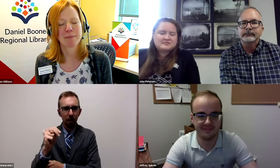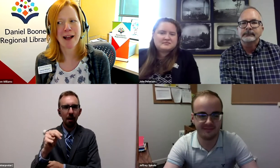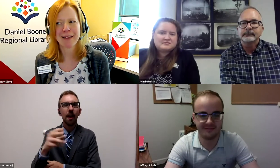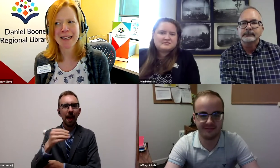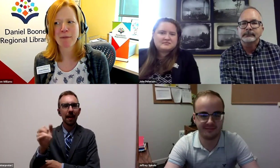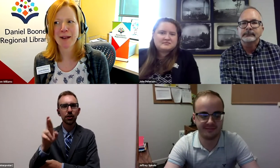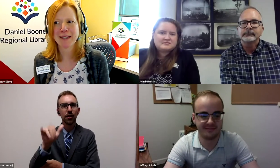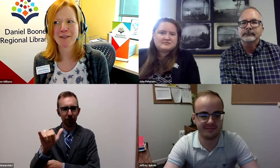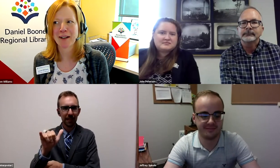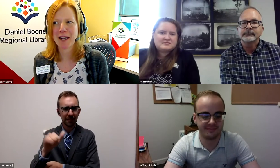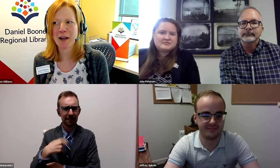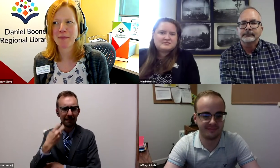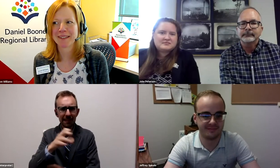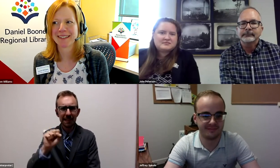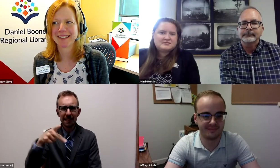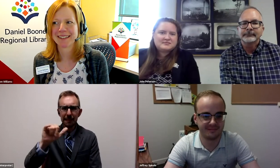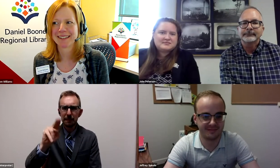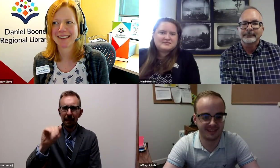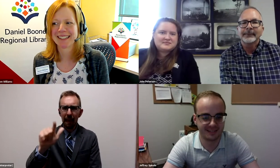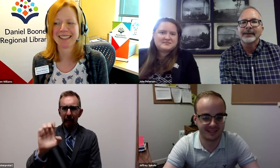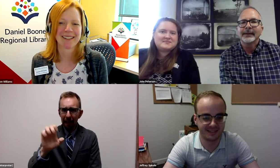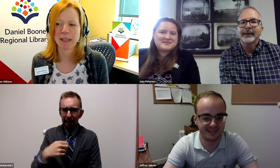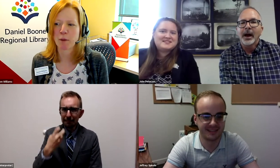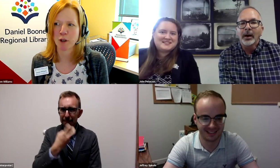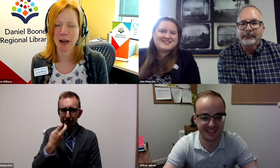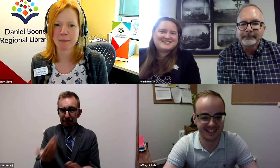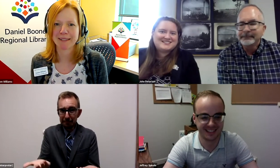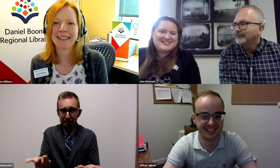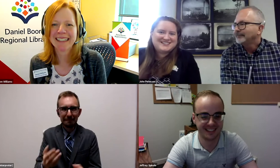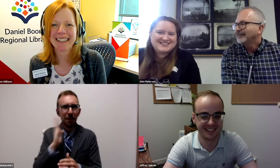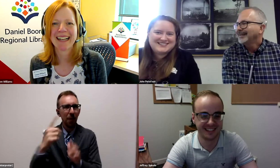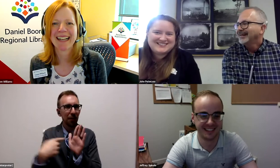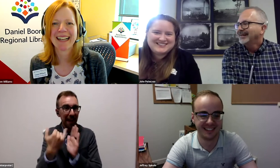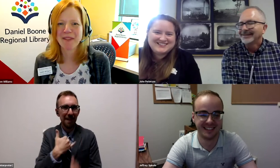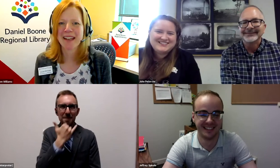Spinali. Am I pronouncing that correctly I hope? Someone will correct me.